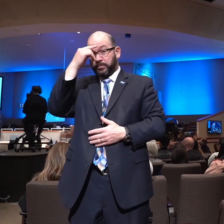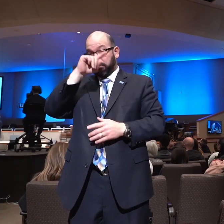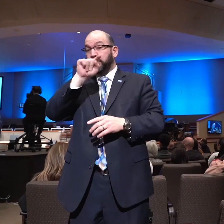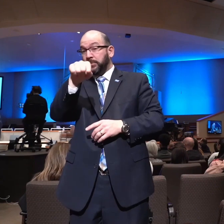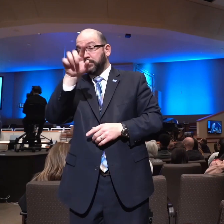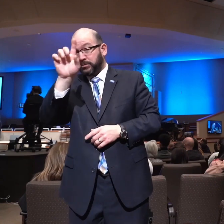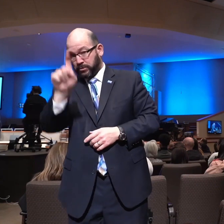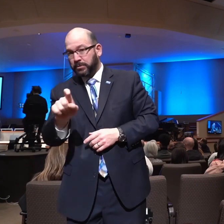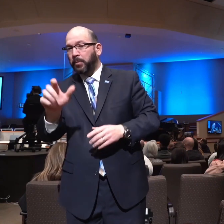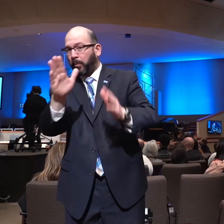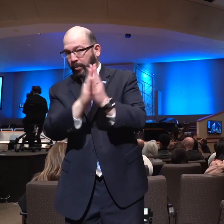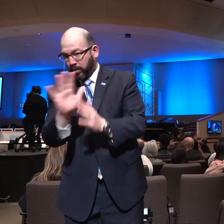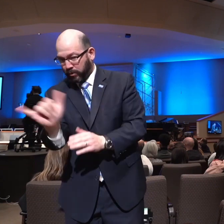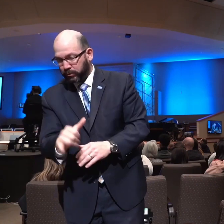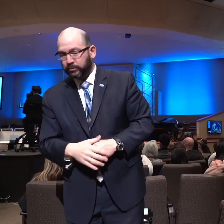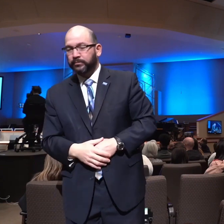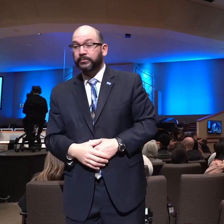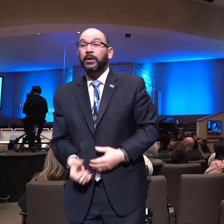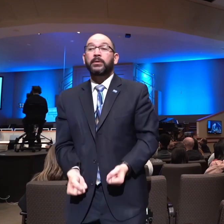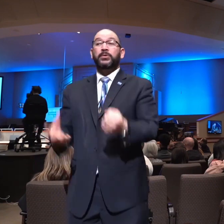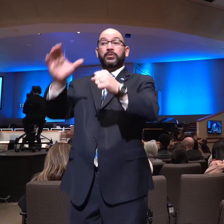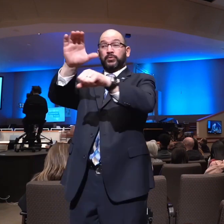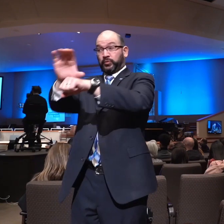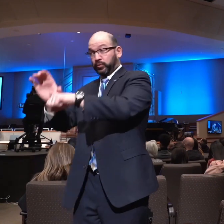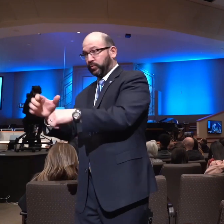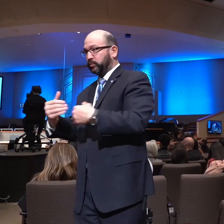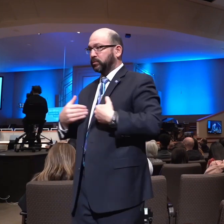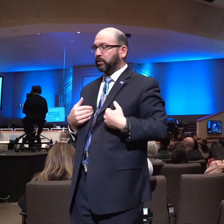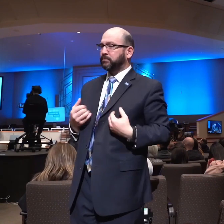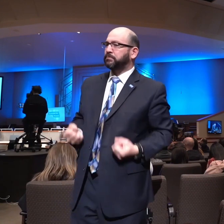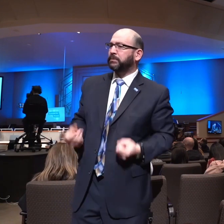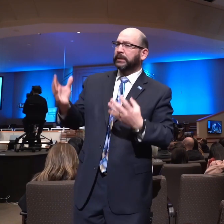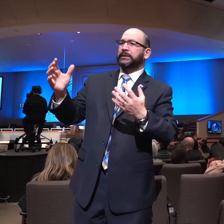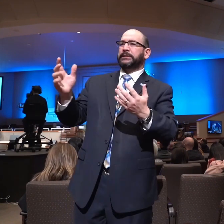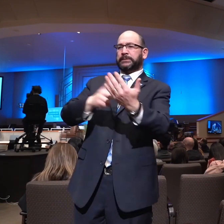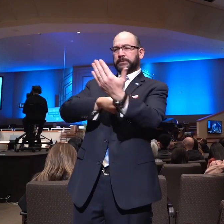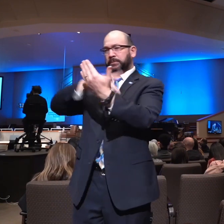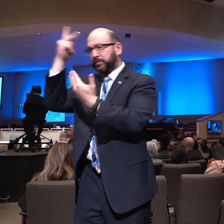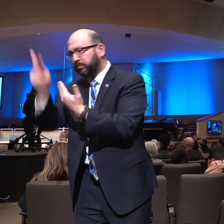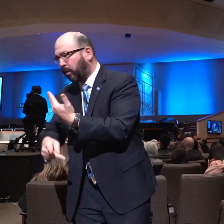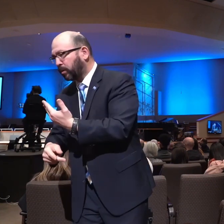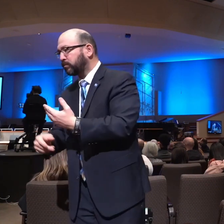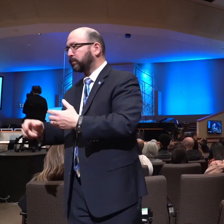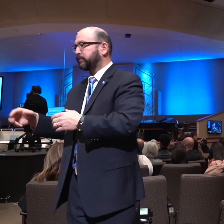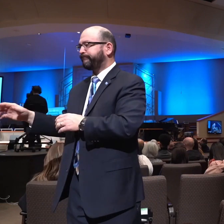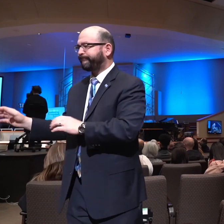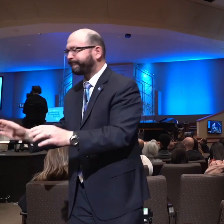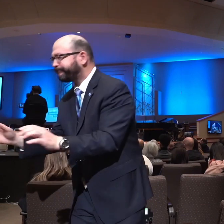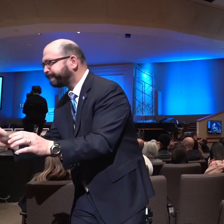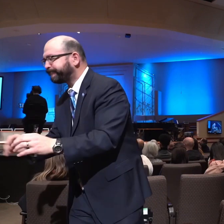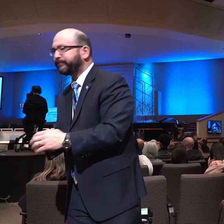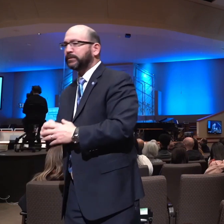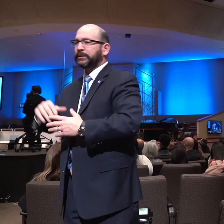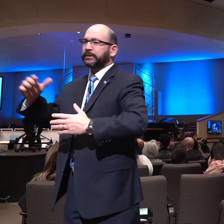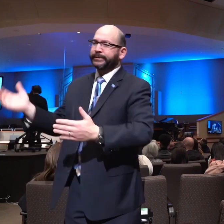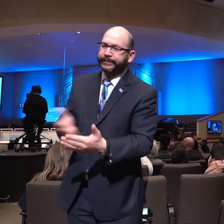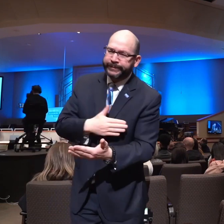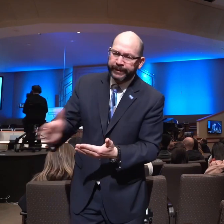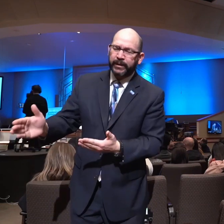churches tonight have programs and singing and activities, and yet they're not seeing God's hand of blessing. And there's